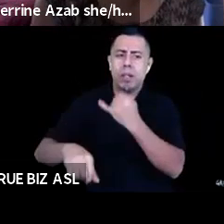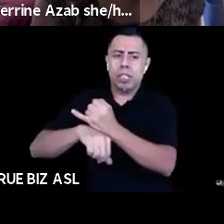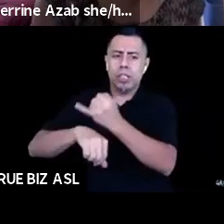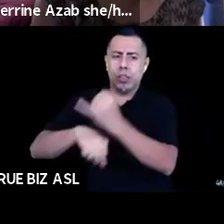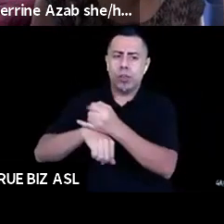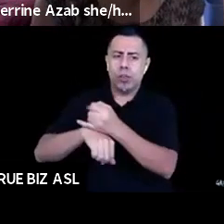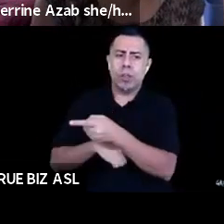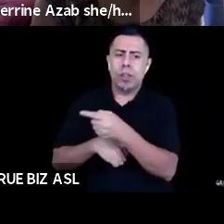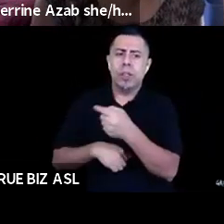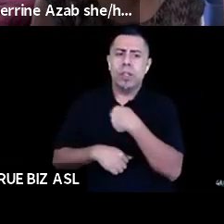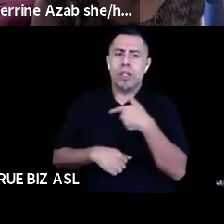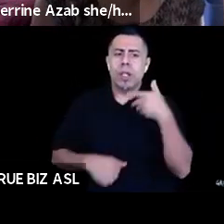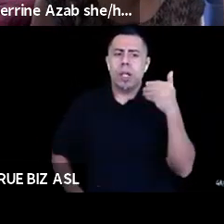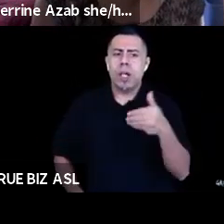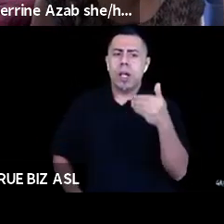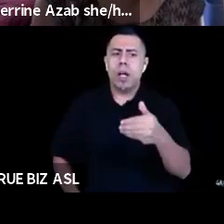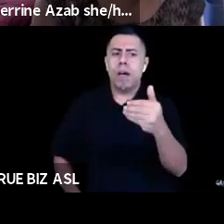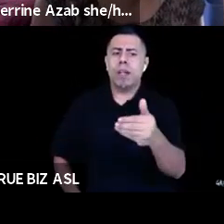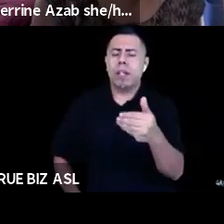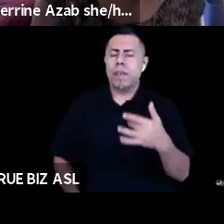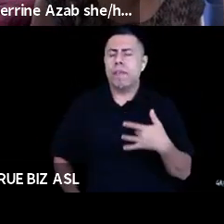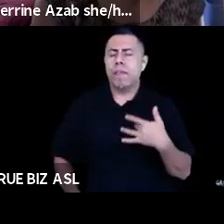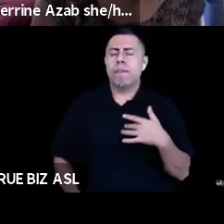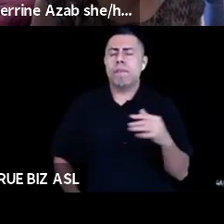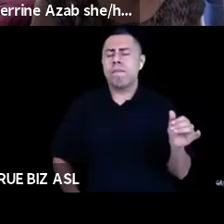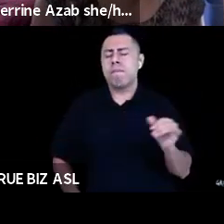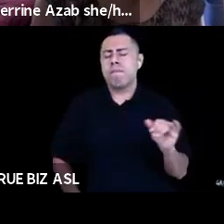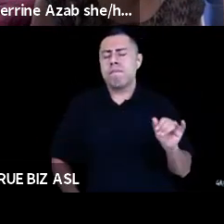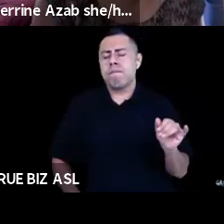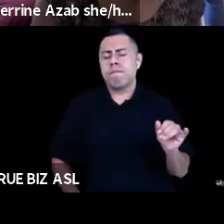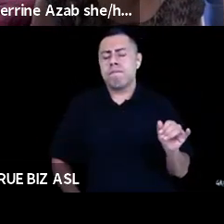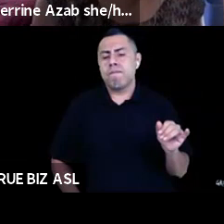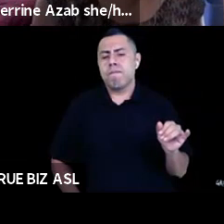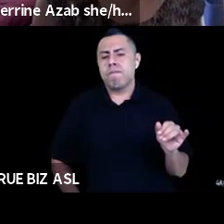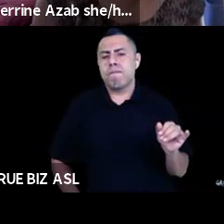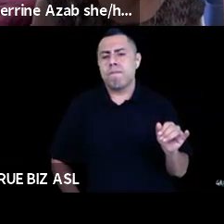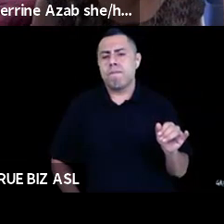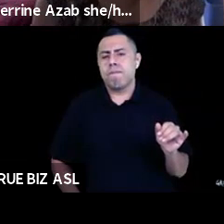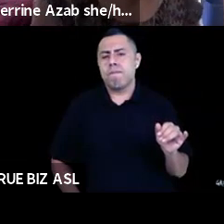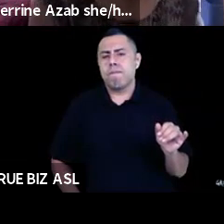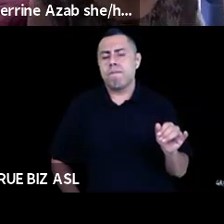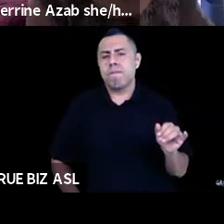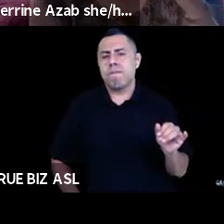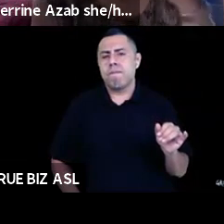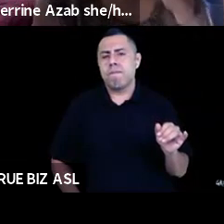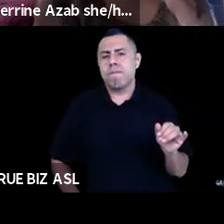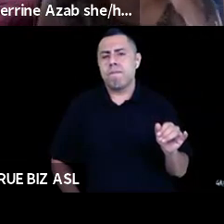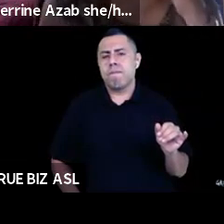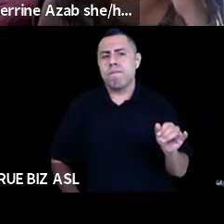I often think that there's, knowing, um,